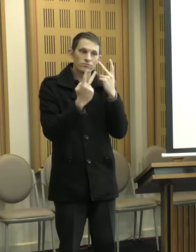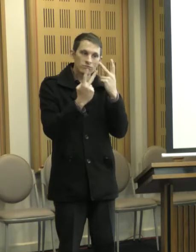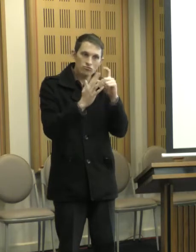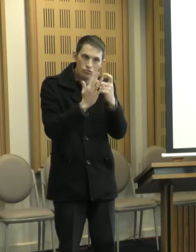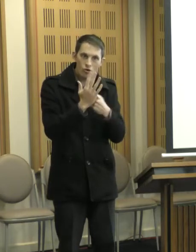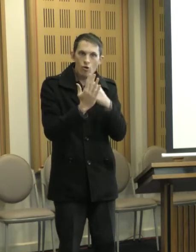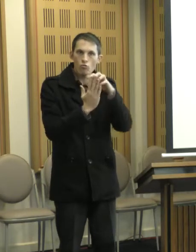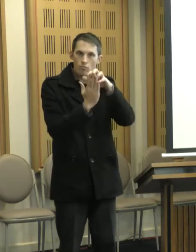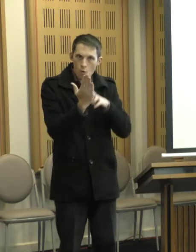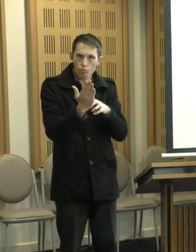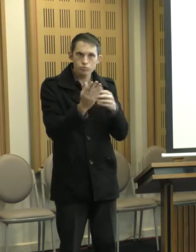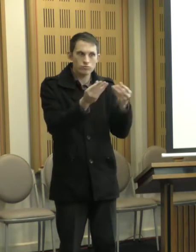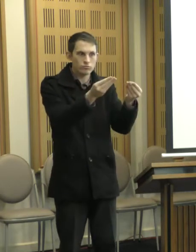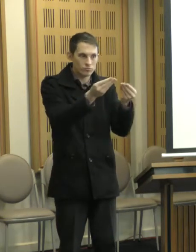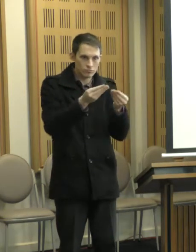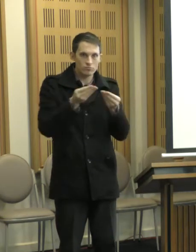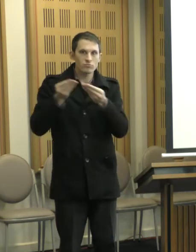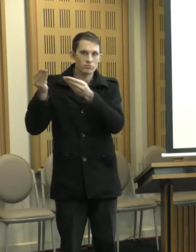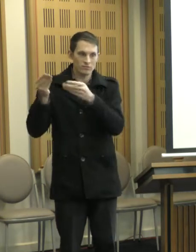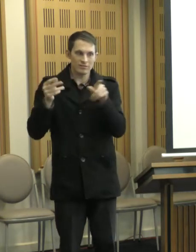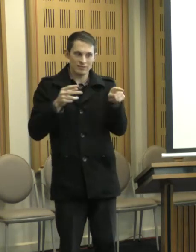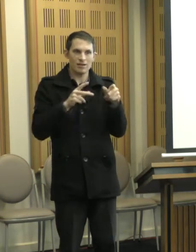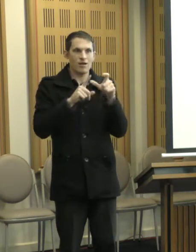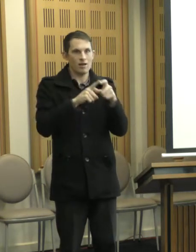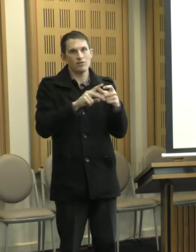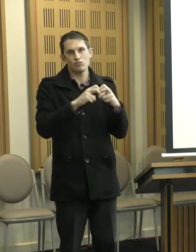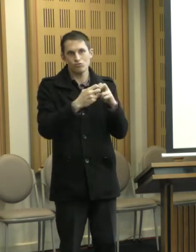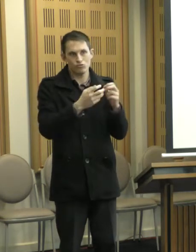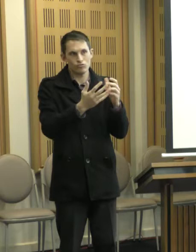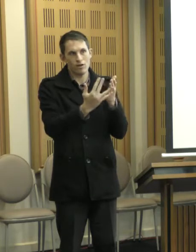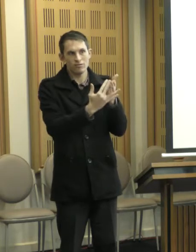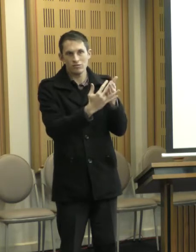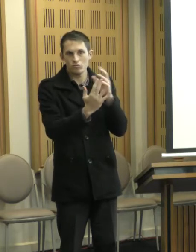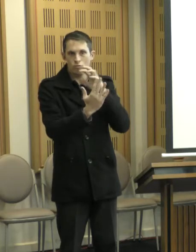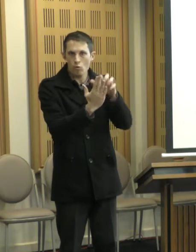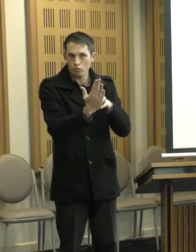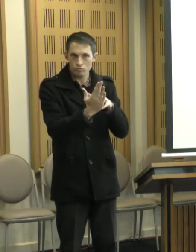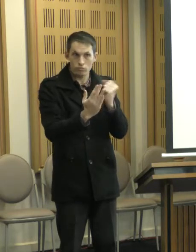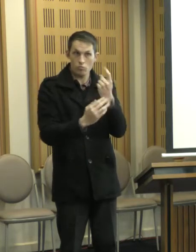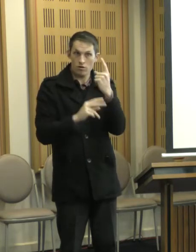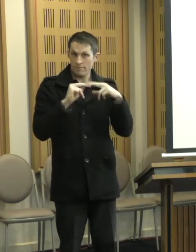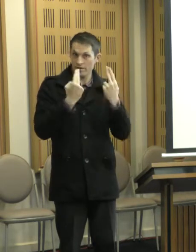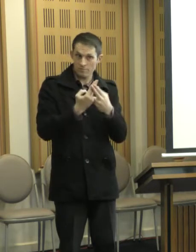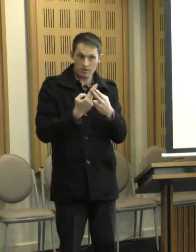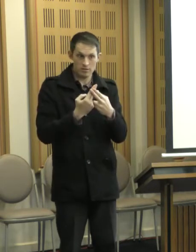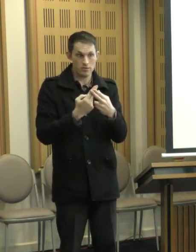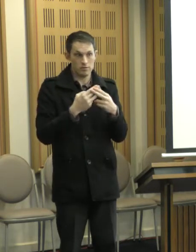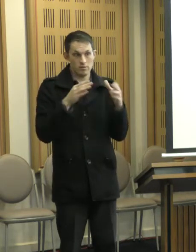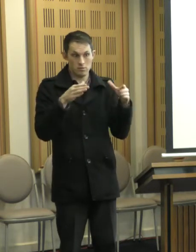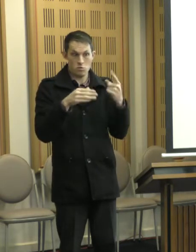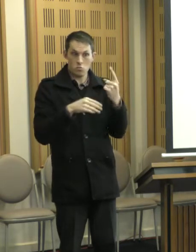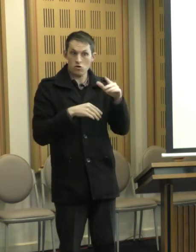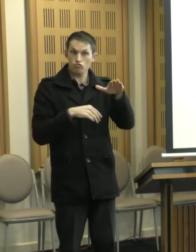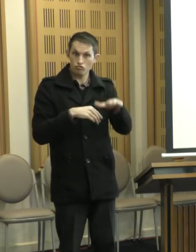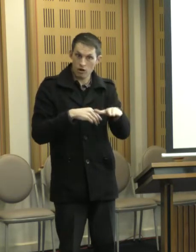there are families where uh, you know, a particular one I'm thinking of, where a child is um, has